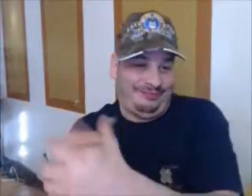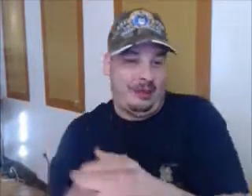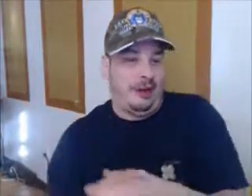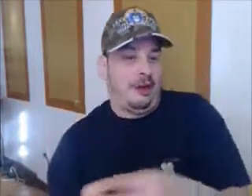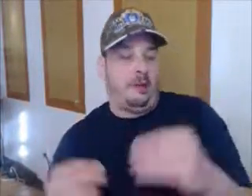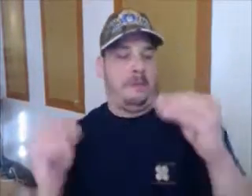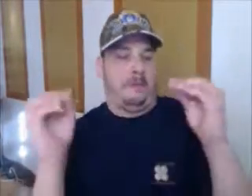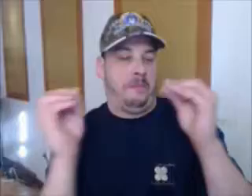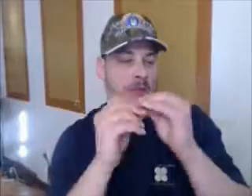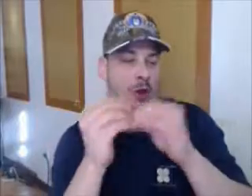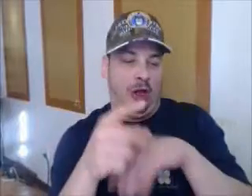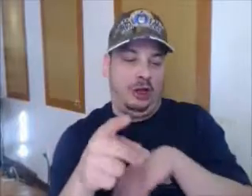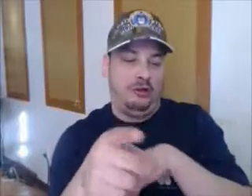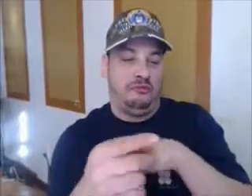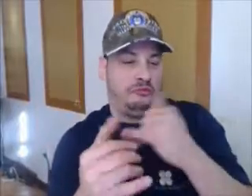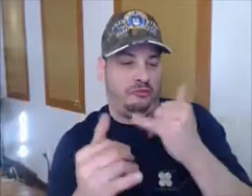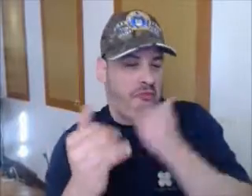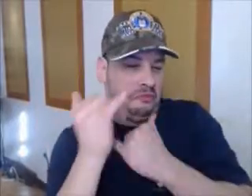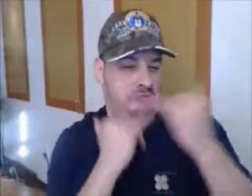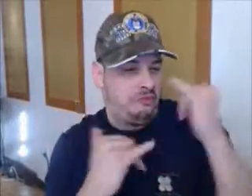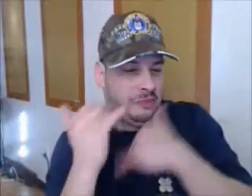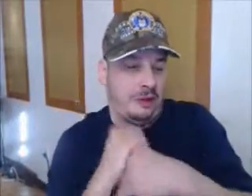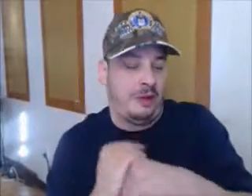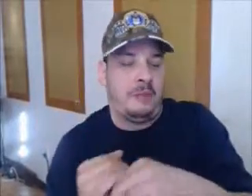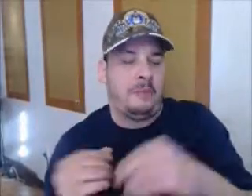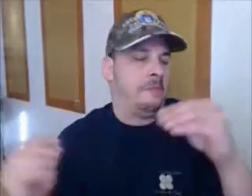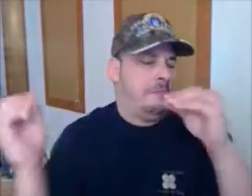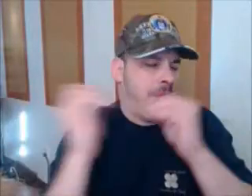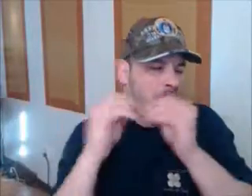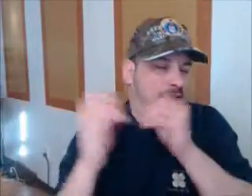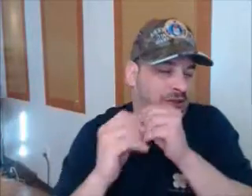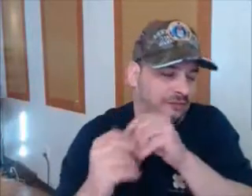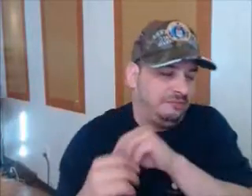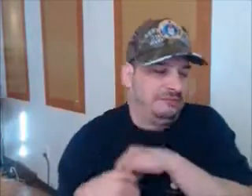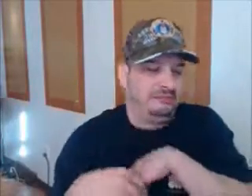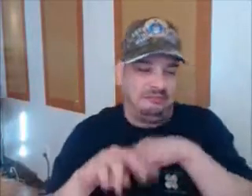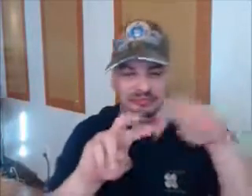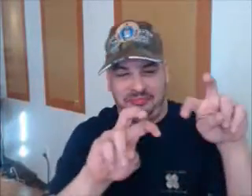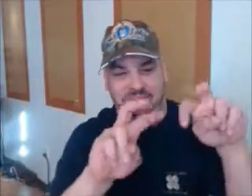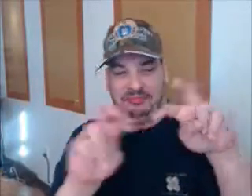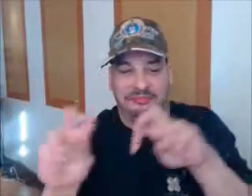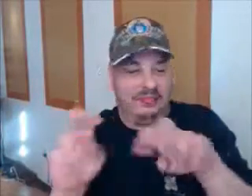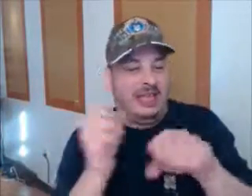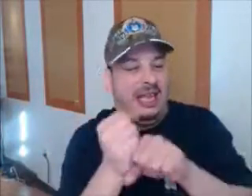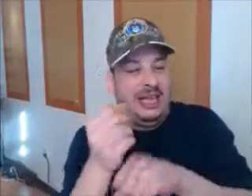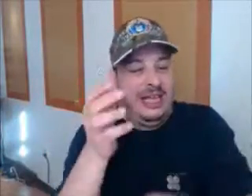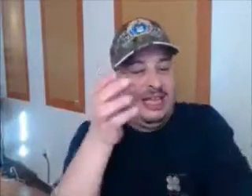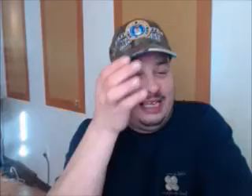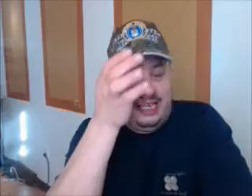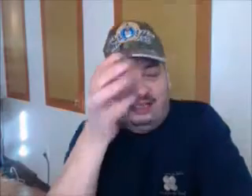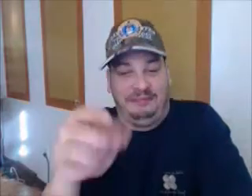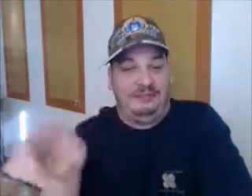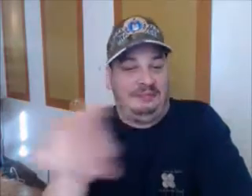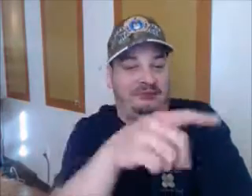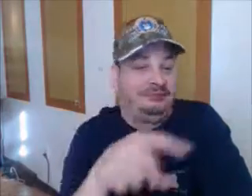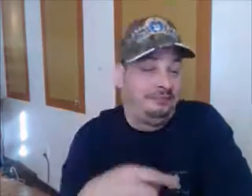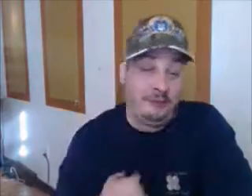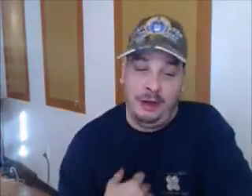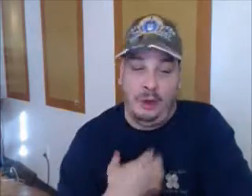Just another day of community college where kids who can't get into a state school share campus with old people who want to learn computers. Look at that